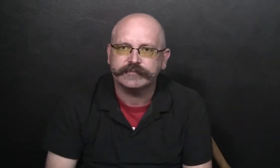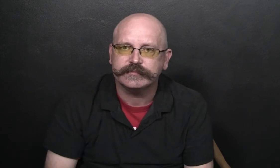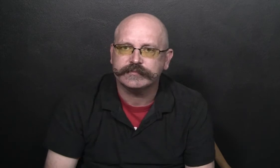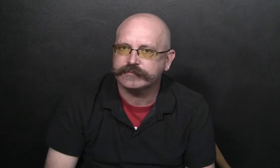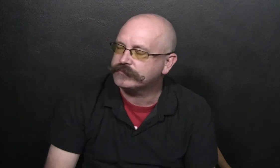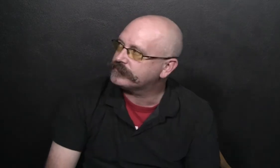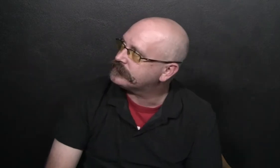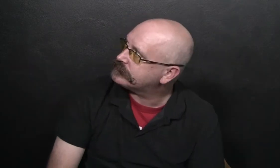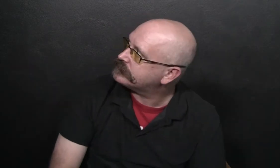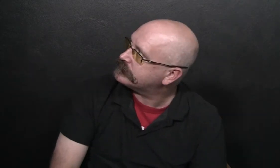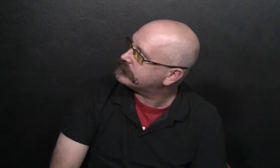herself.